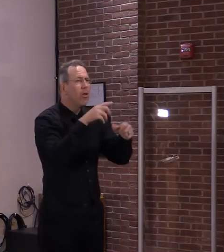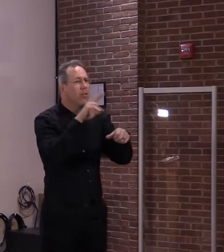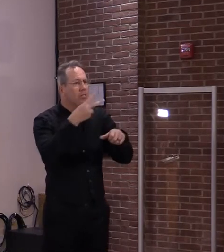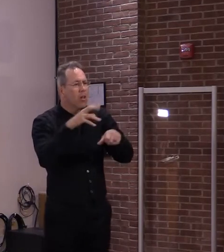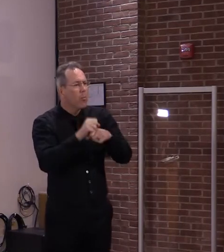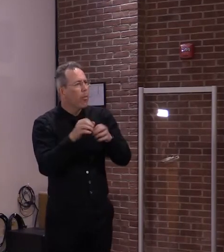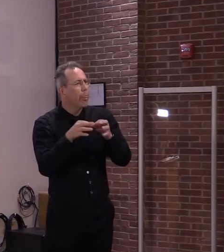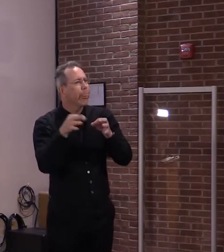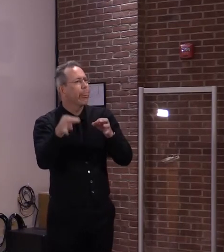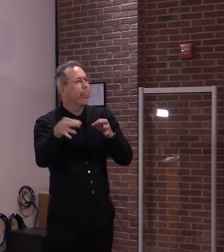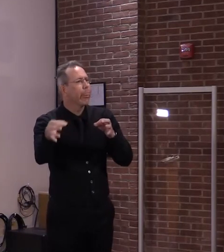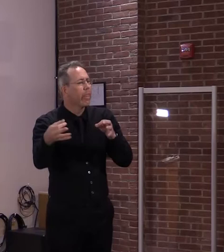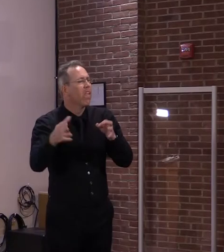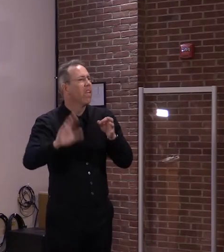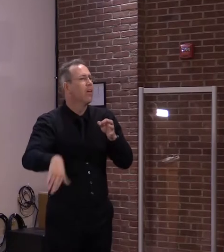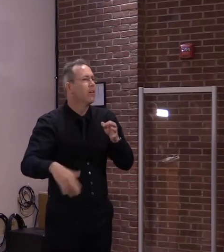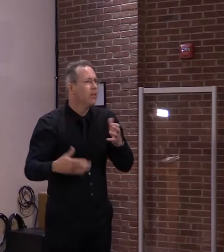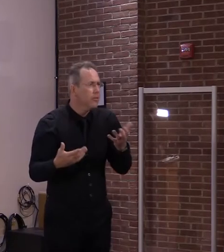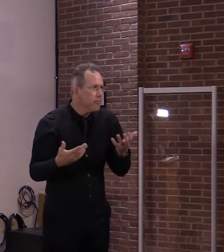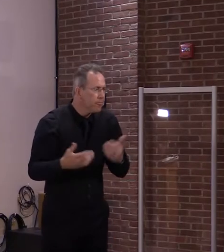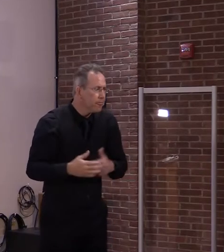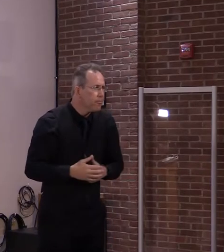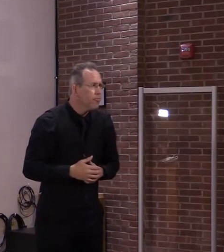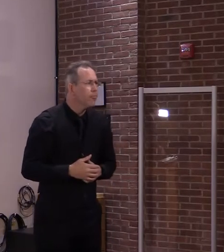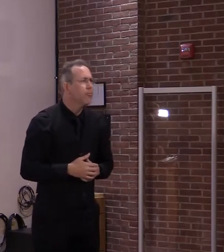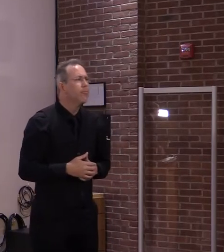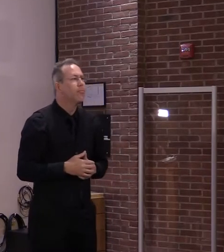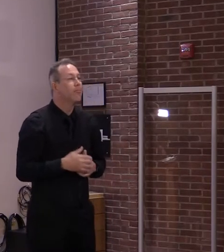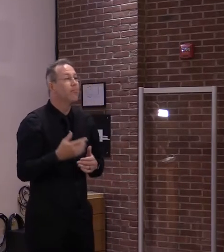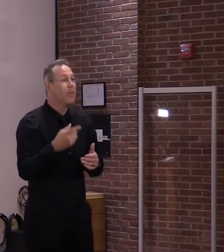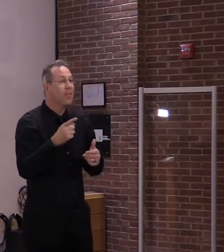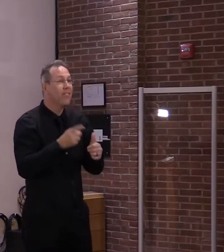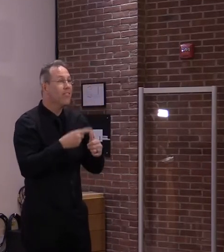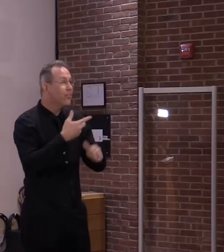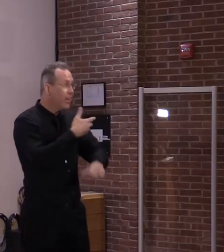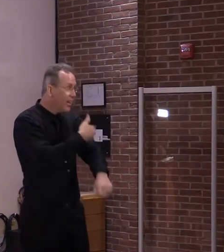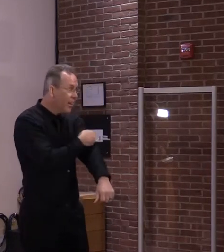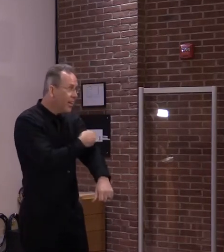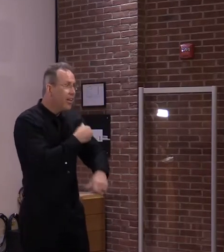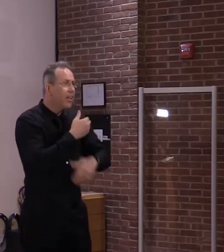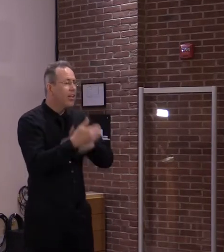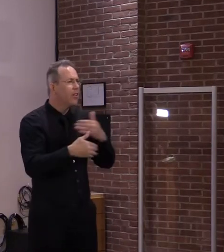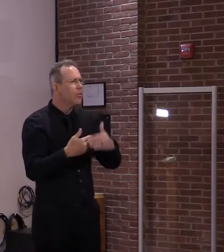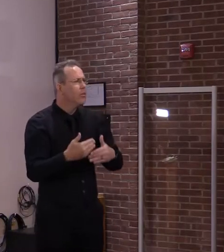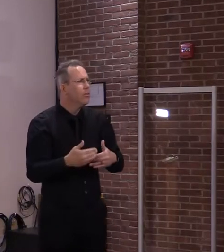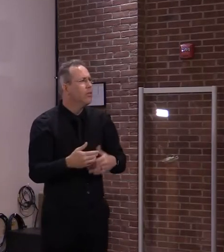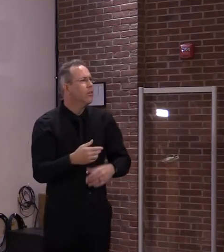should be a very small percentage of these 3%. But again, the 3% is a very small number here.